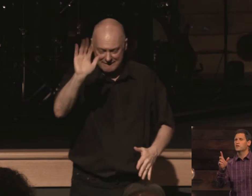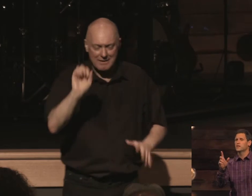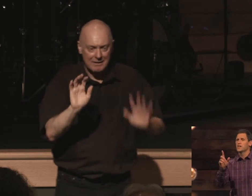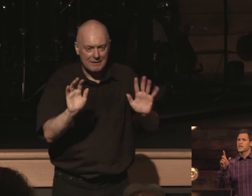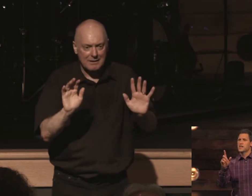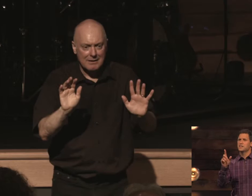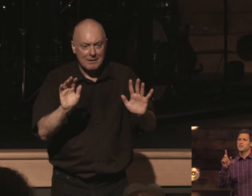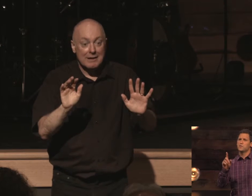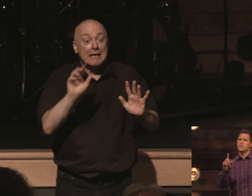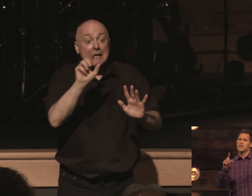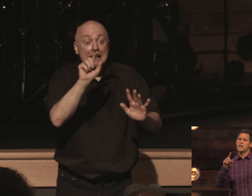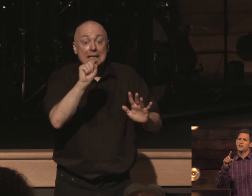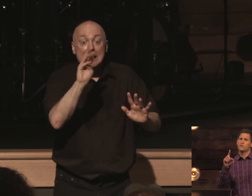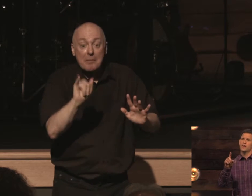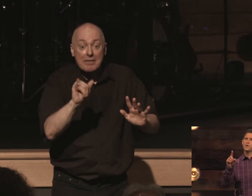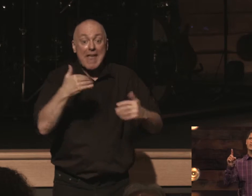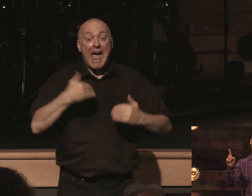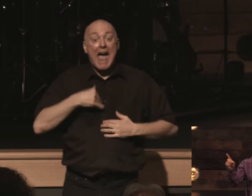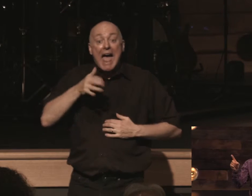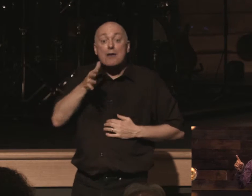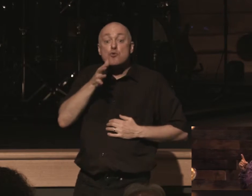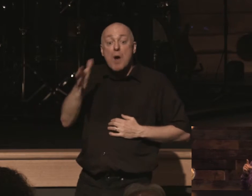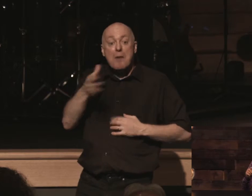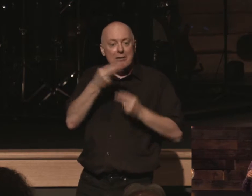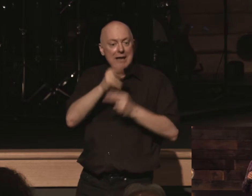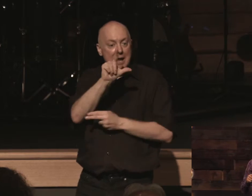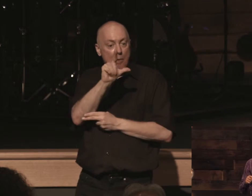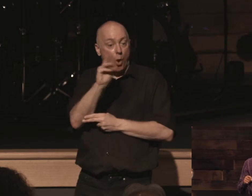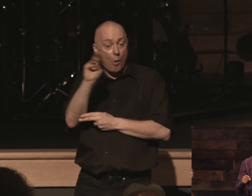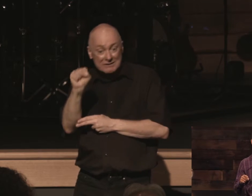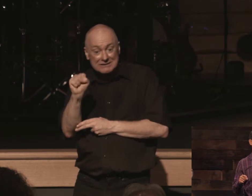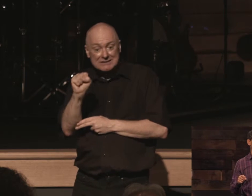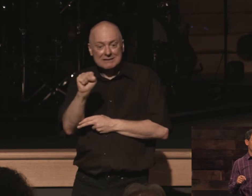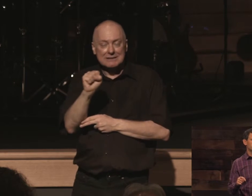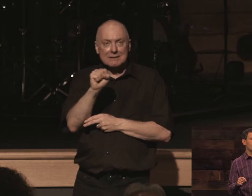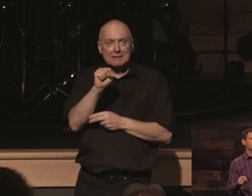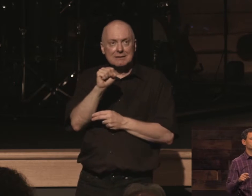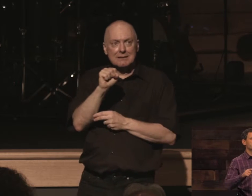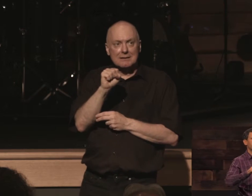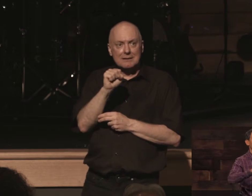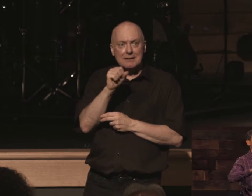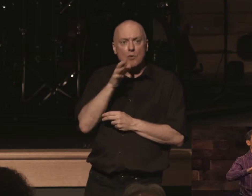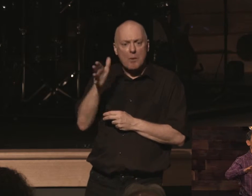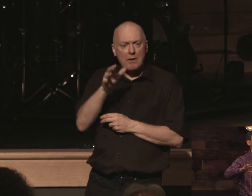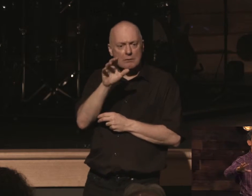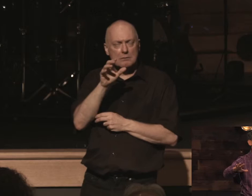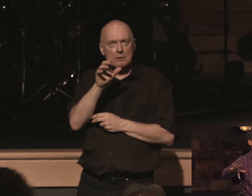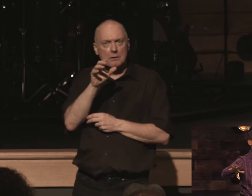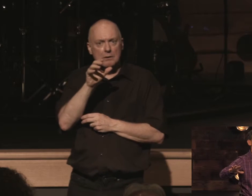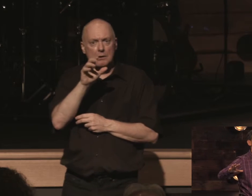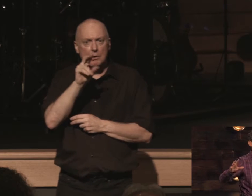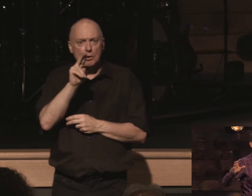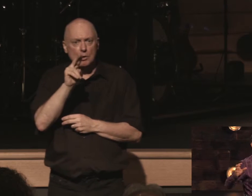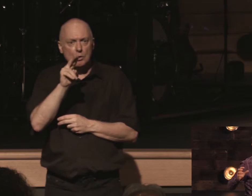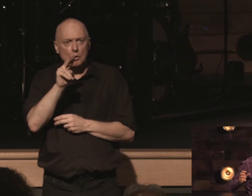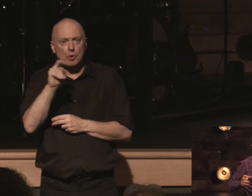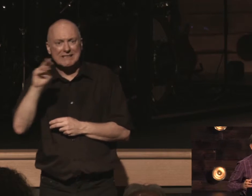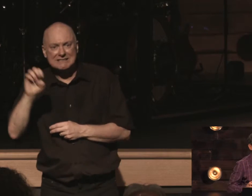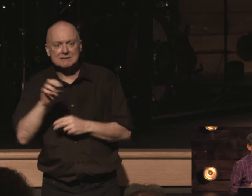this that timothy had a grandmother lois and a mother eunice that paul said had a sincere faith which now dwells